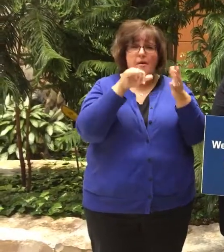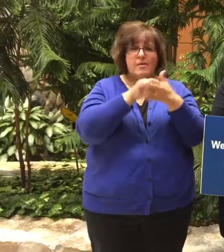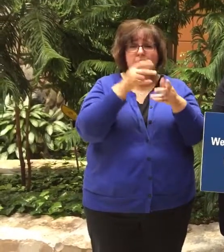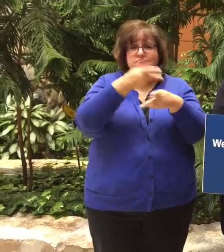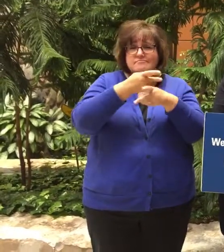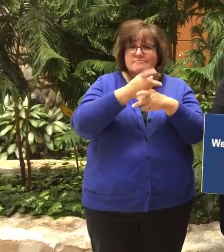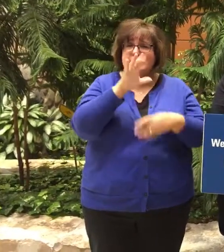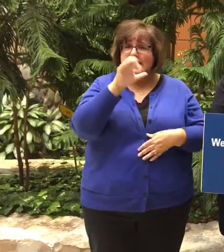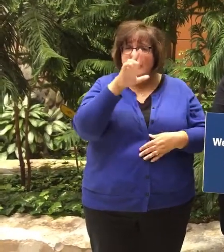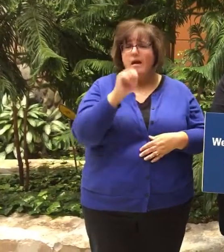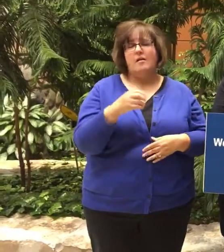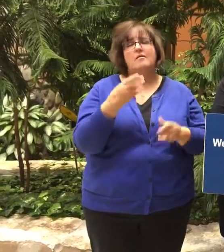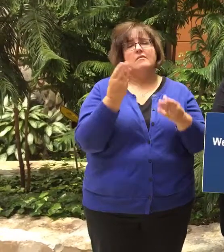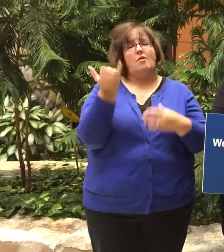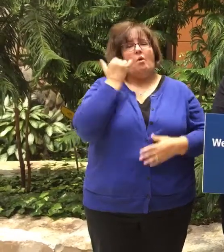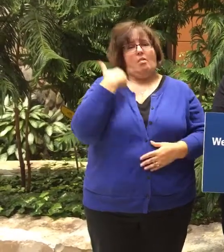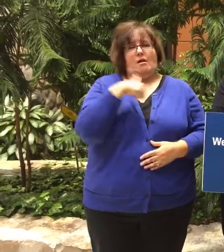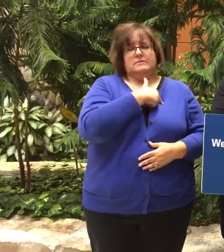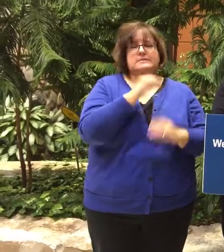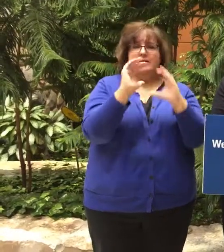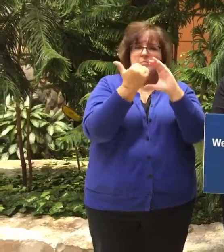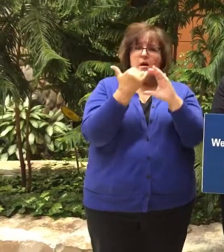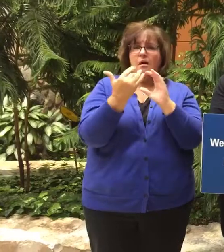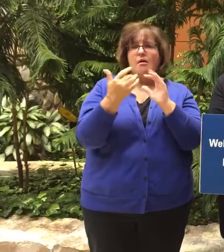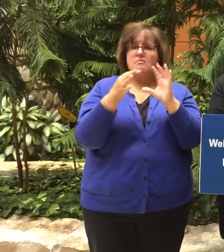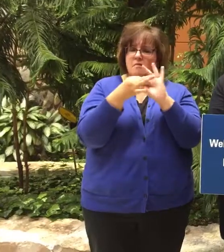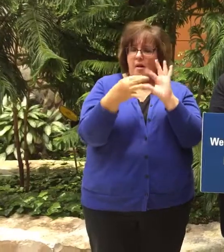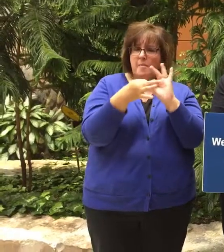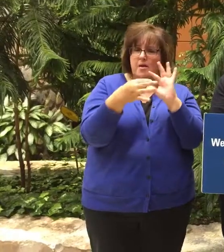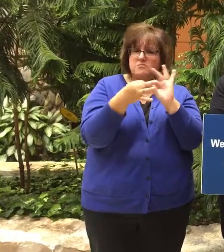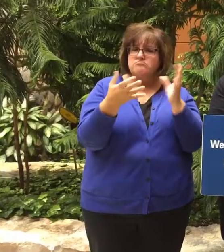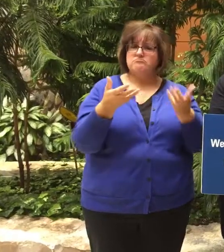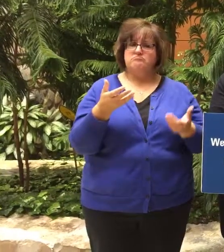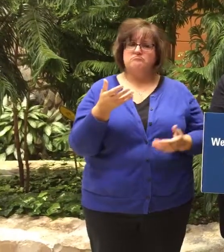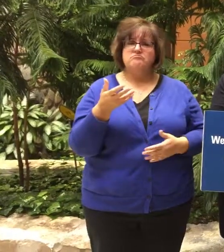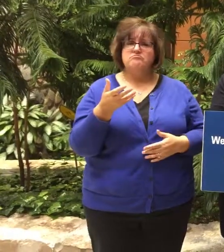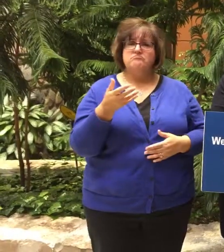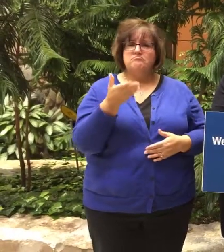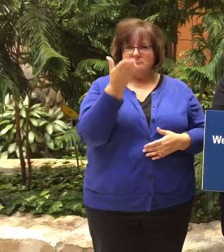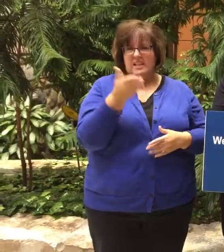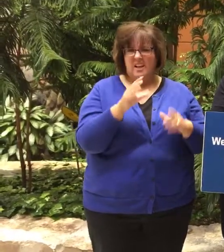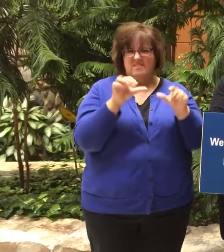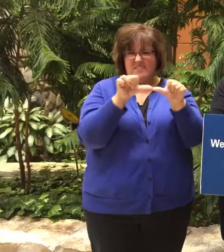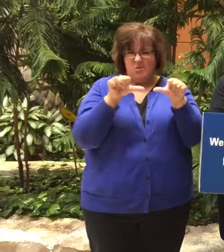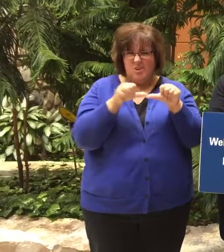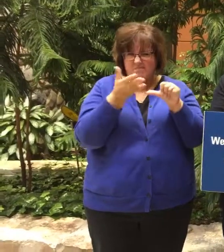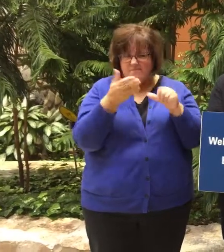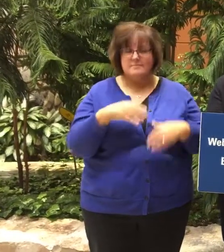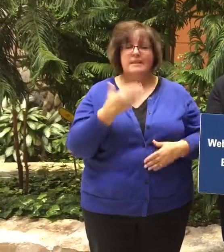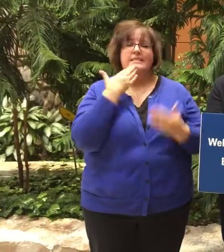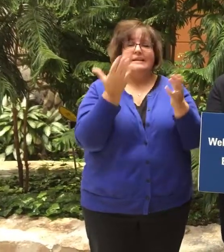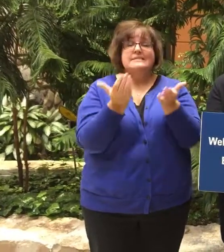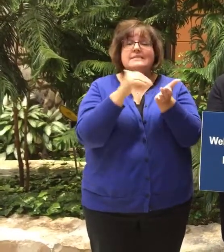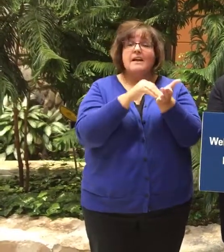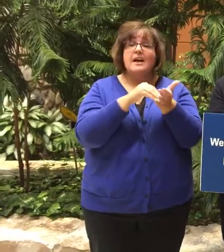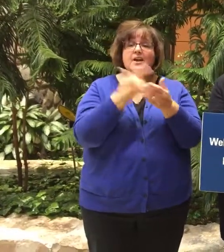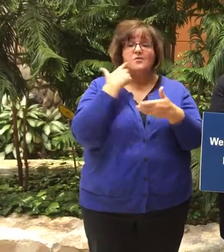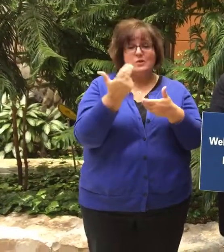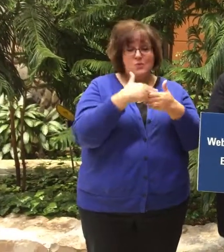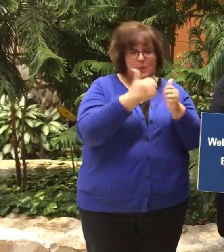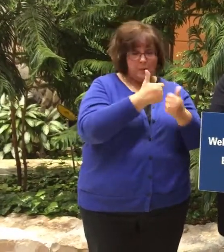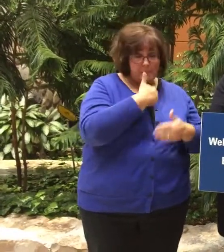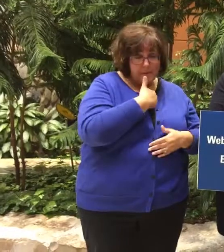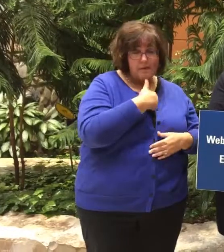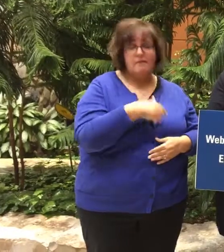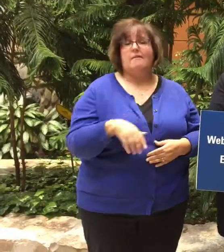caregiving, please give us a call, email us, or comment in the comment section. So thanks again, Jim, for joining